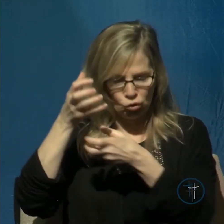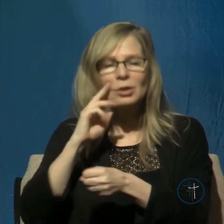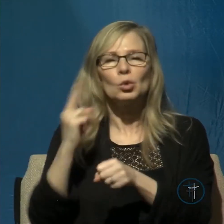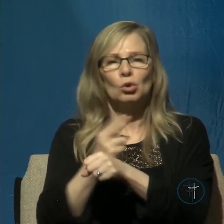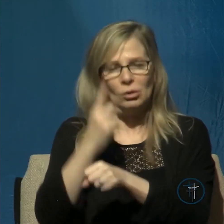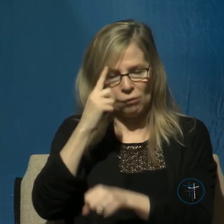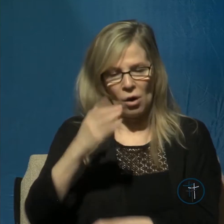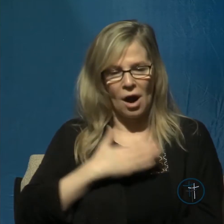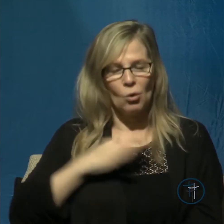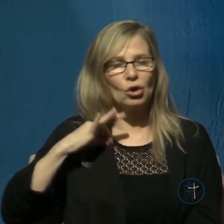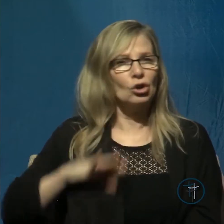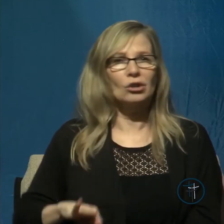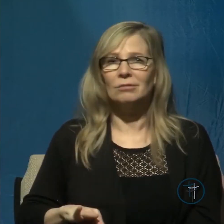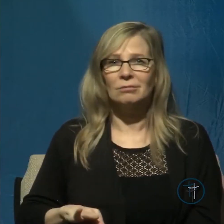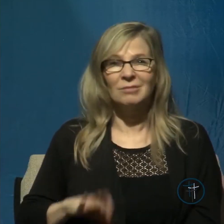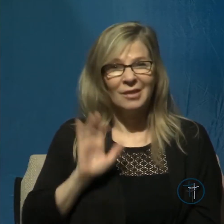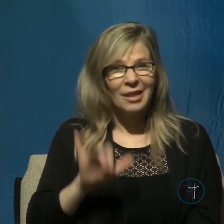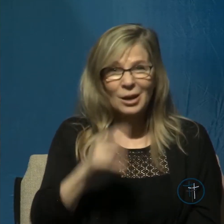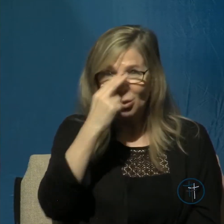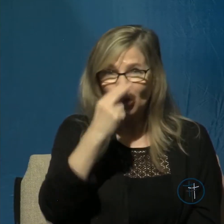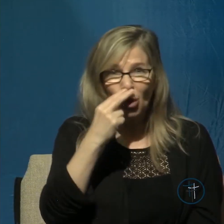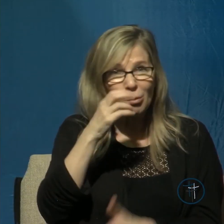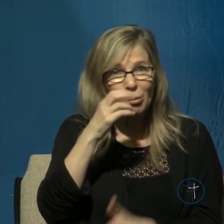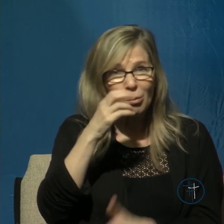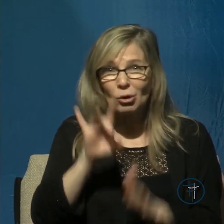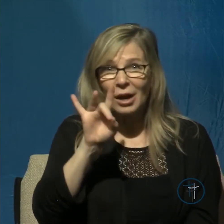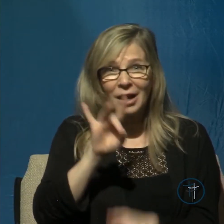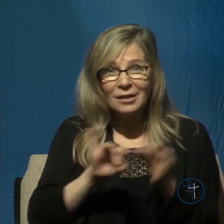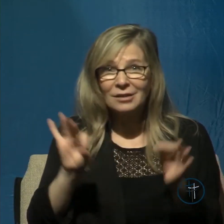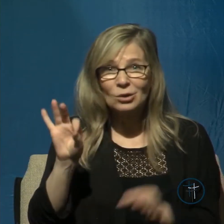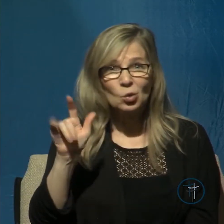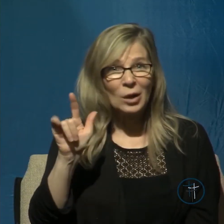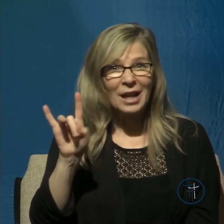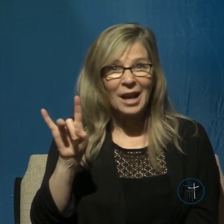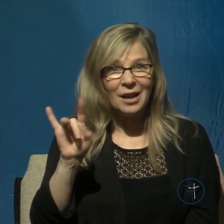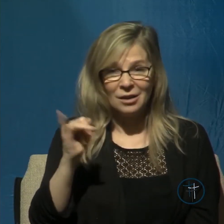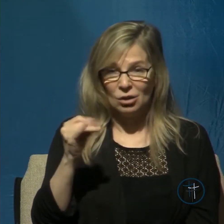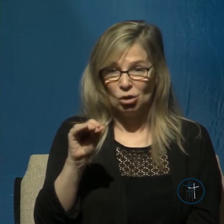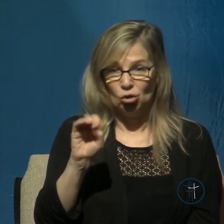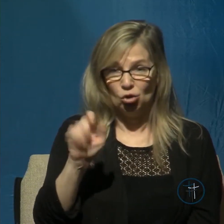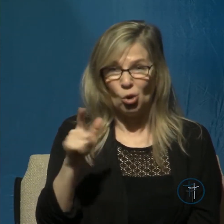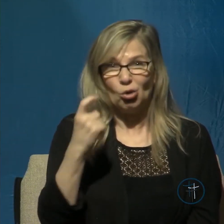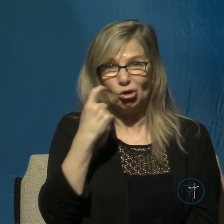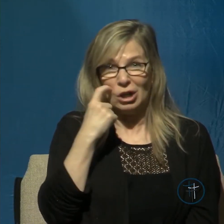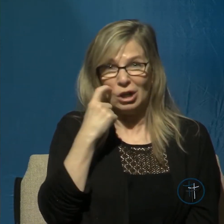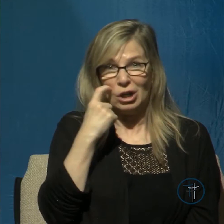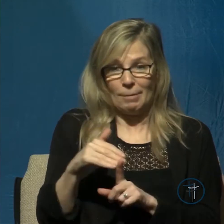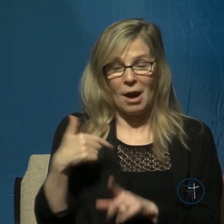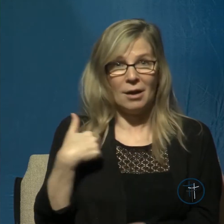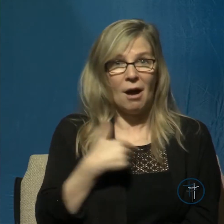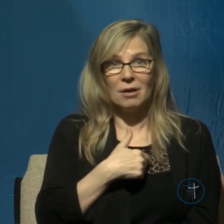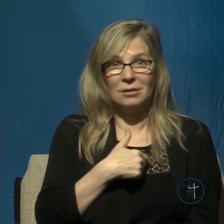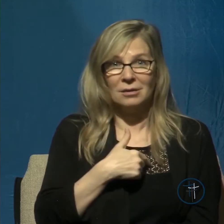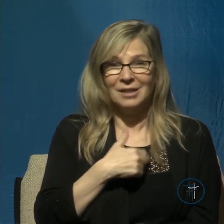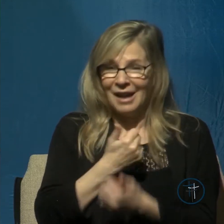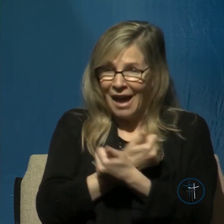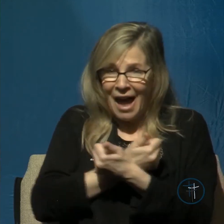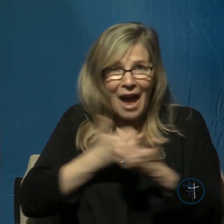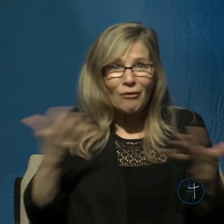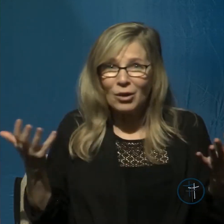that's what Romans 8 28 said Joel reminded us of that a few minutes ago we know that all things work together for good to those who love